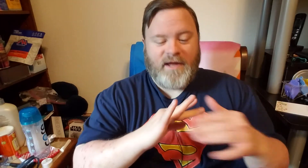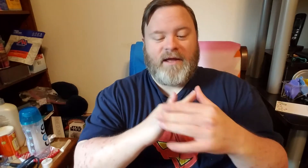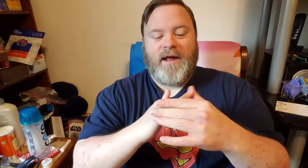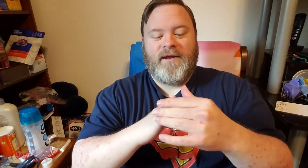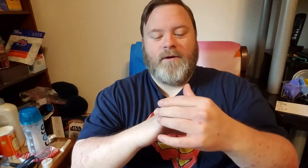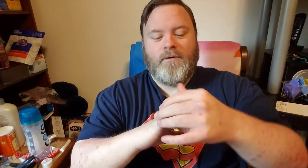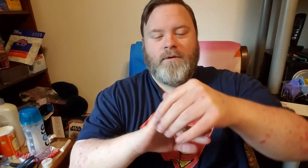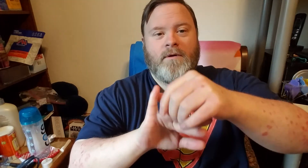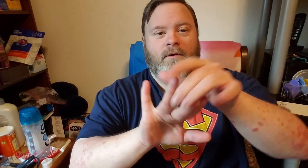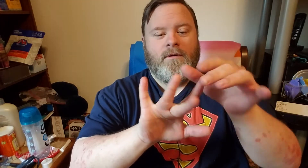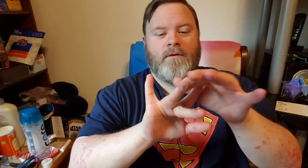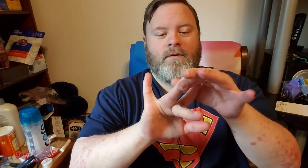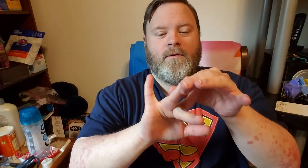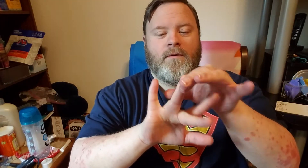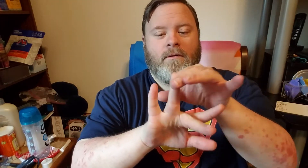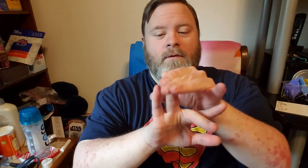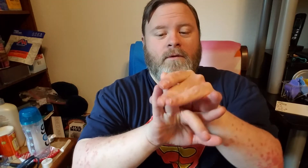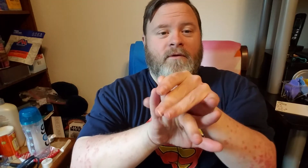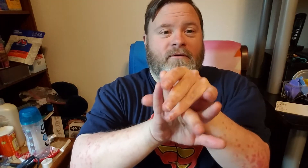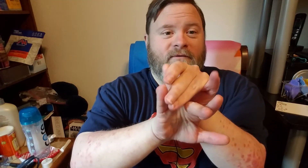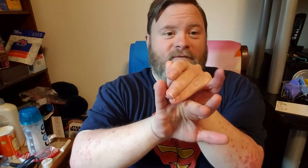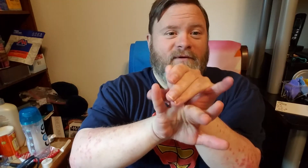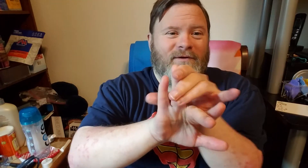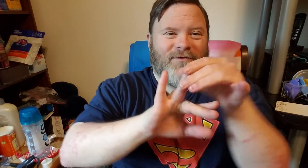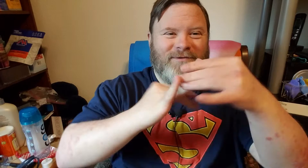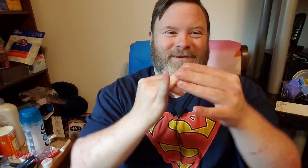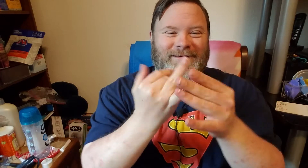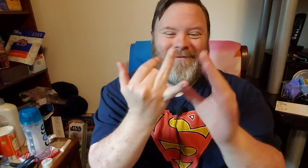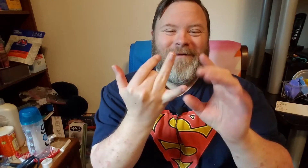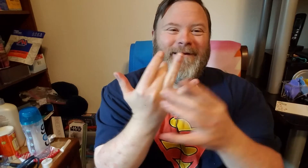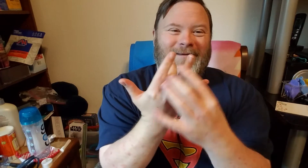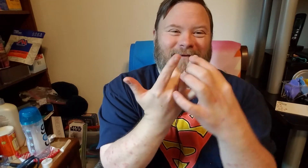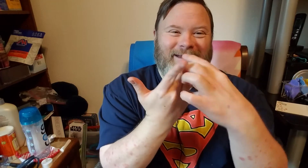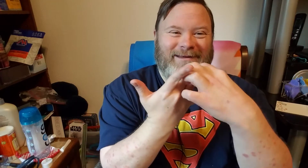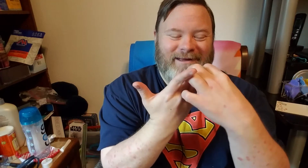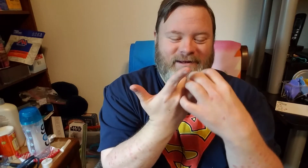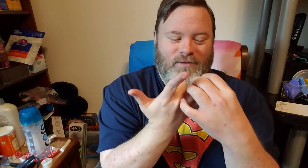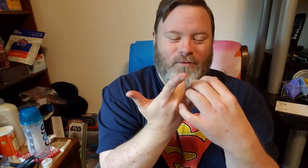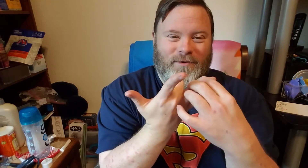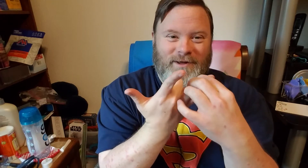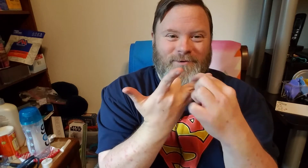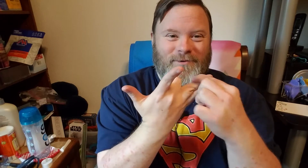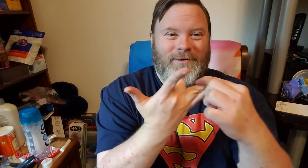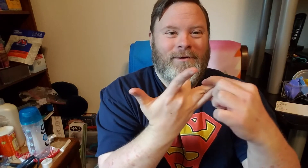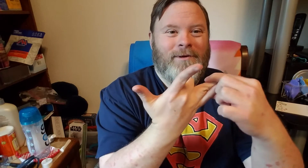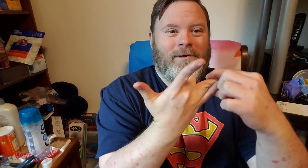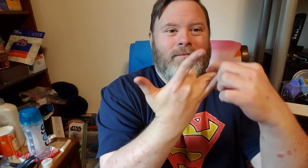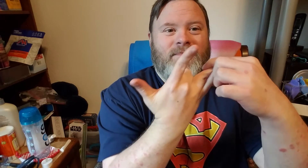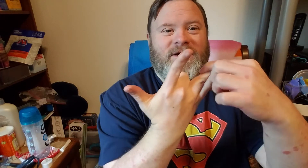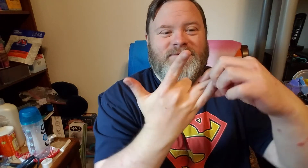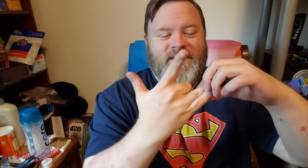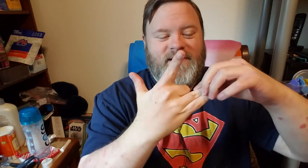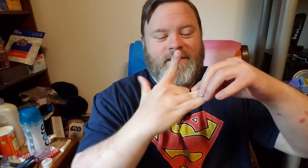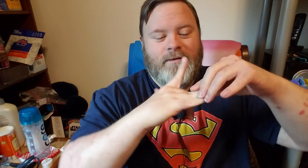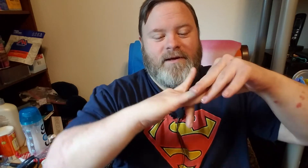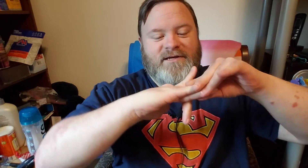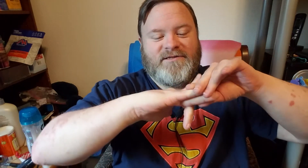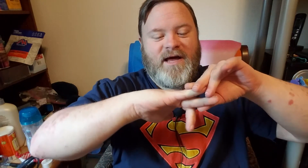got here your fingers if I could get it to walk here must be exactly